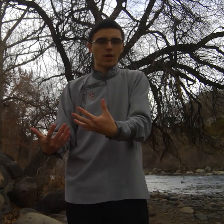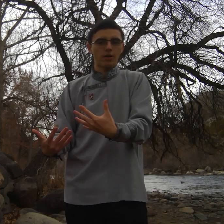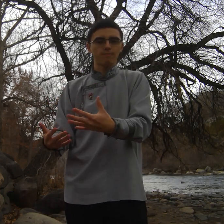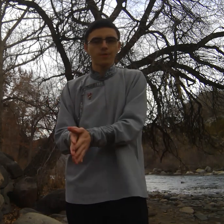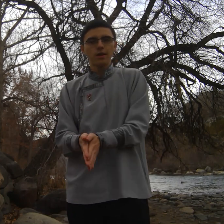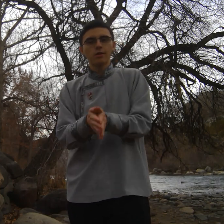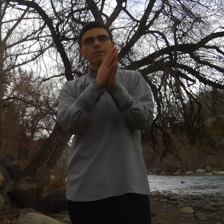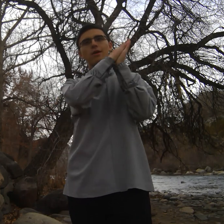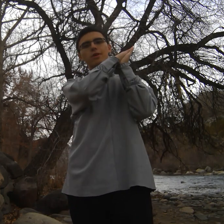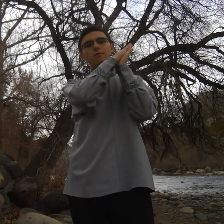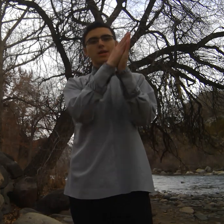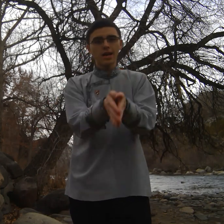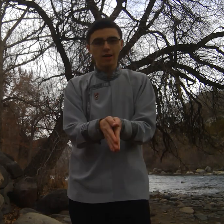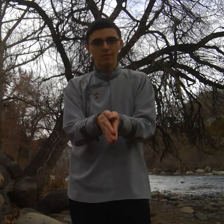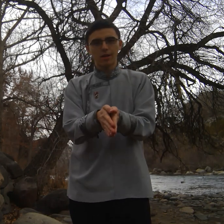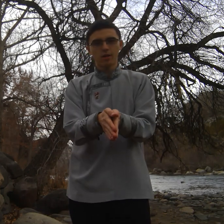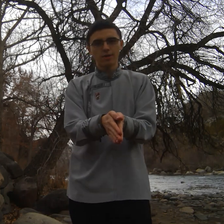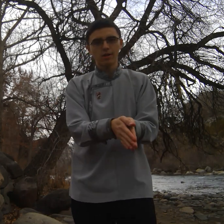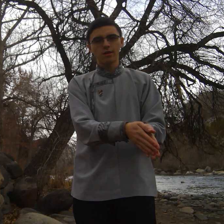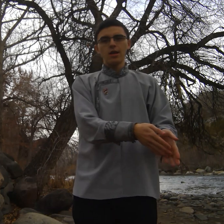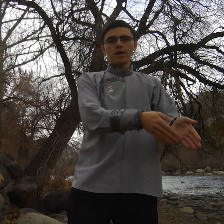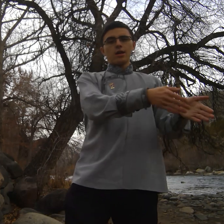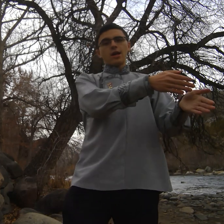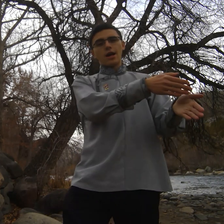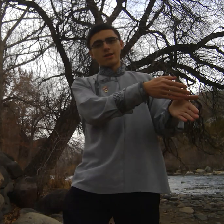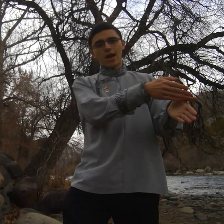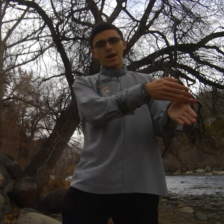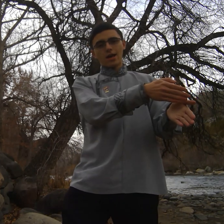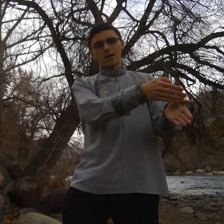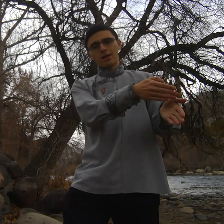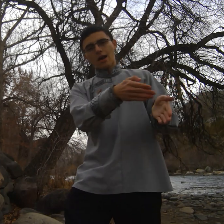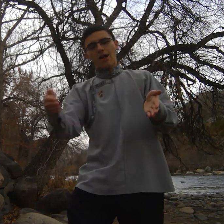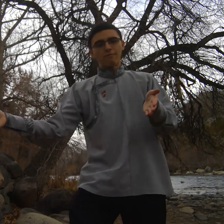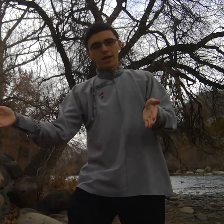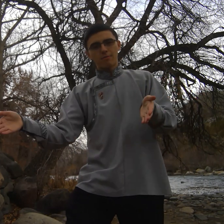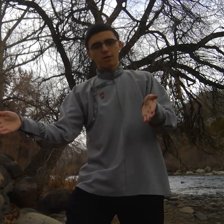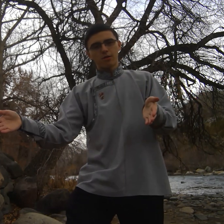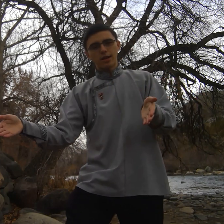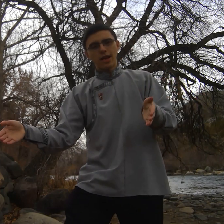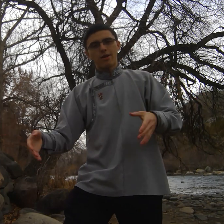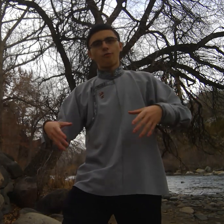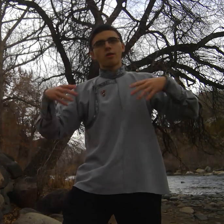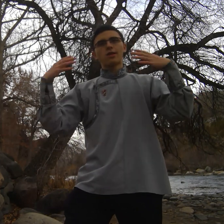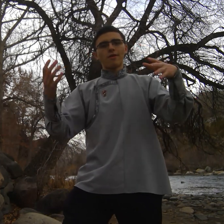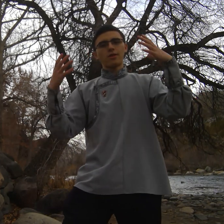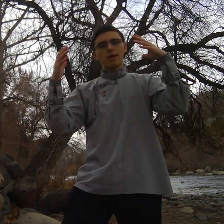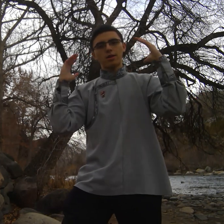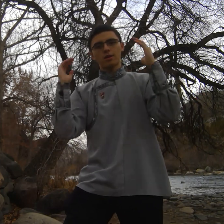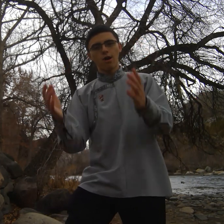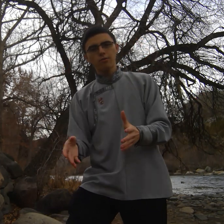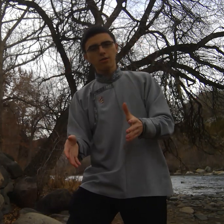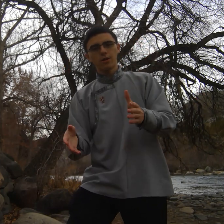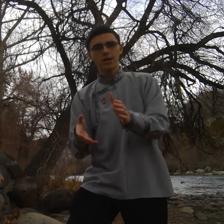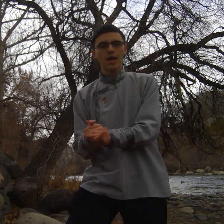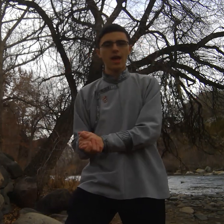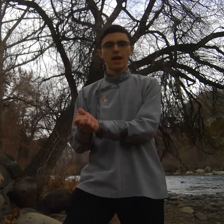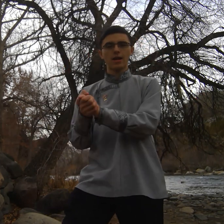well so that was the beginning of my service and then I've been in Mongolia now for seven months total and